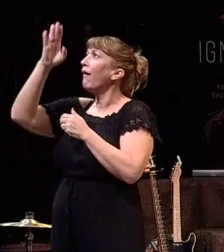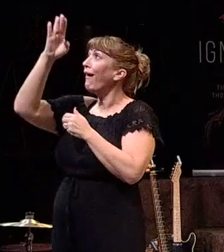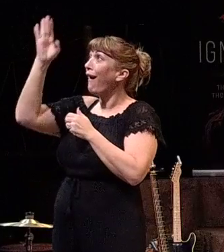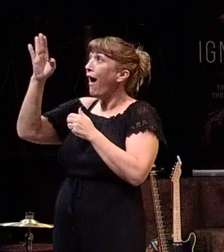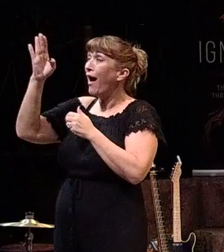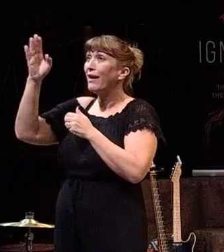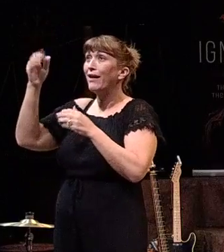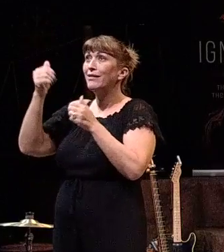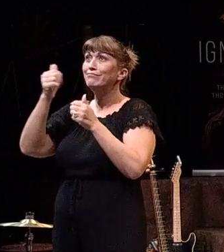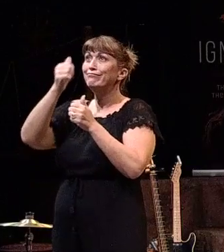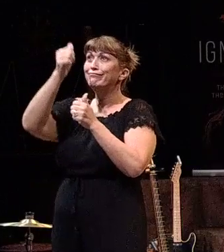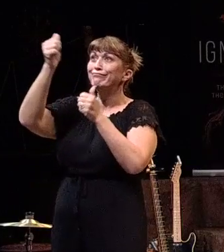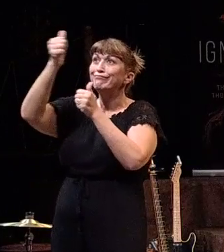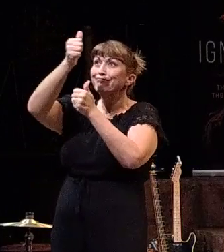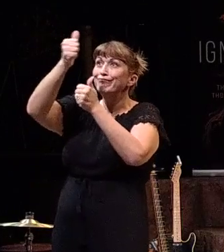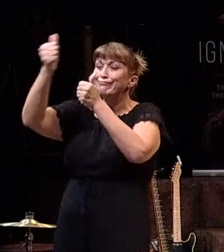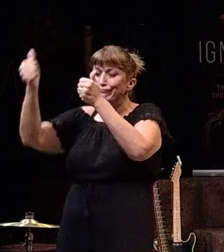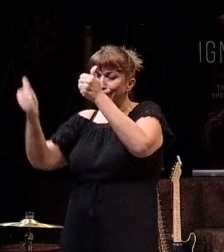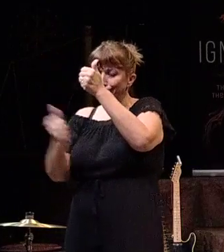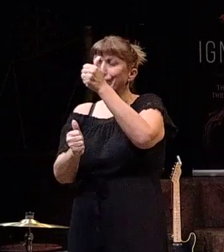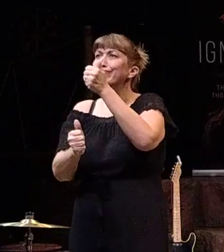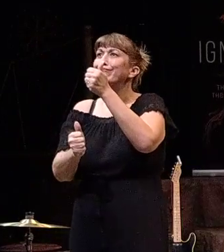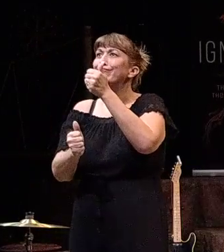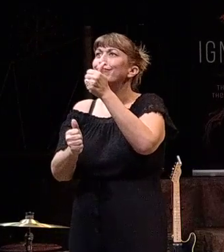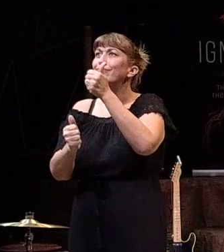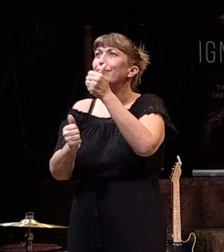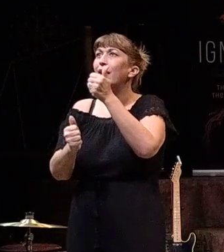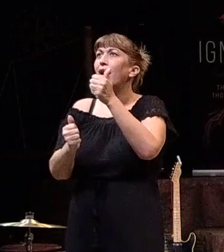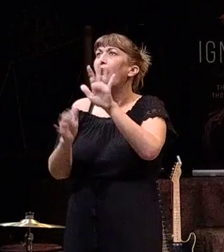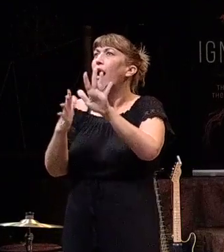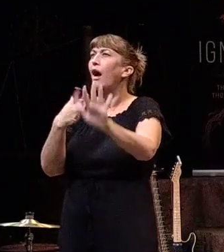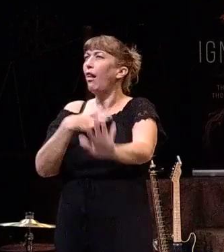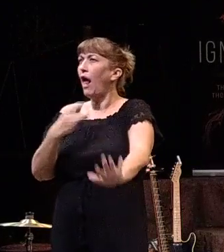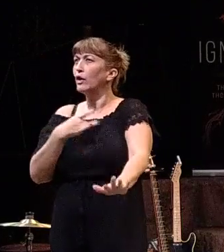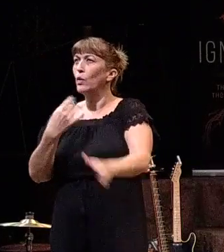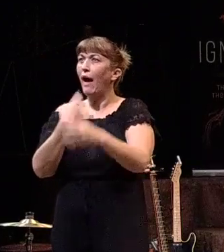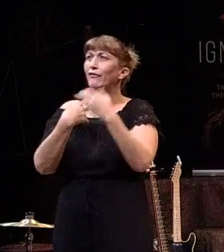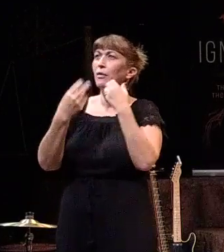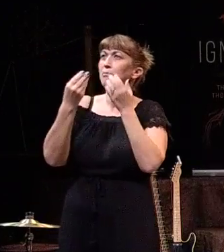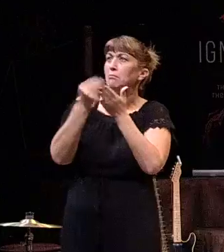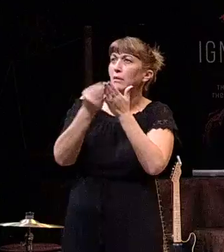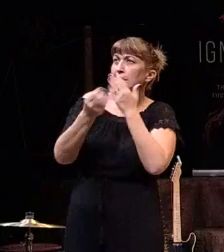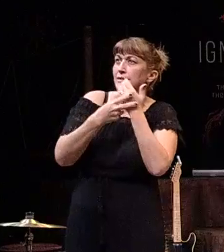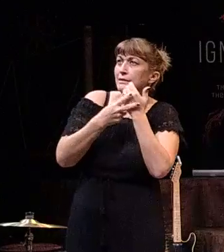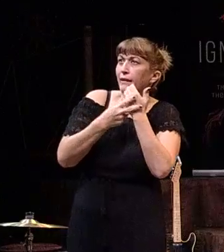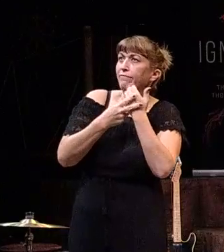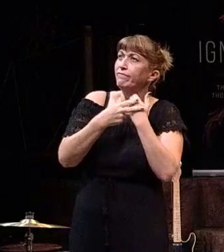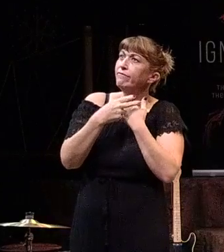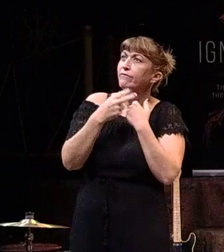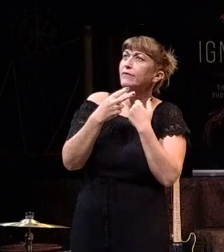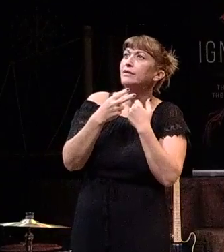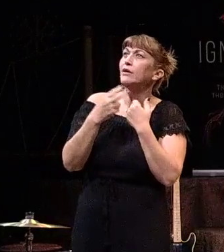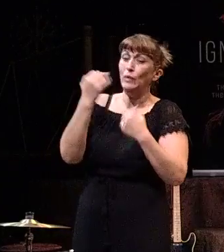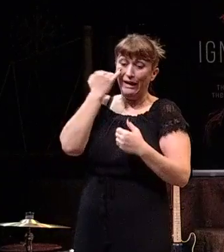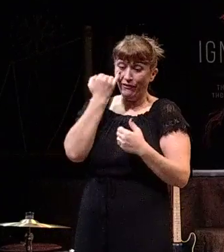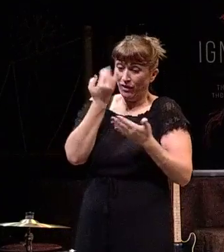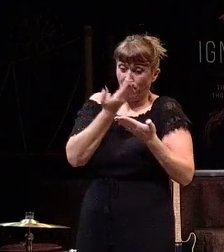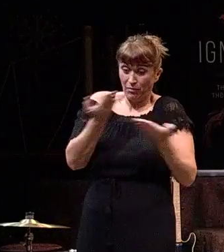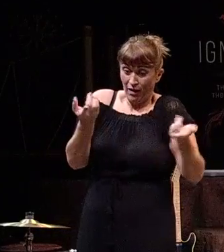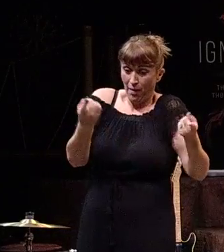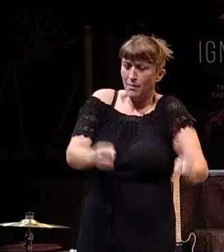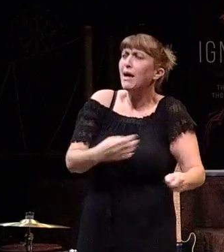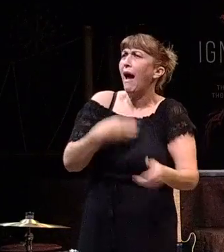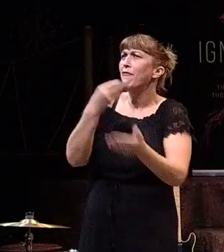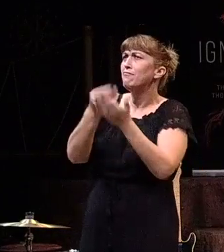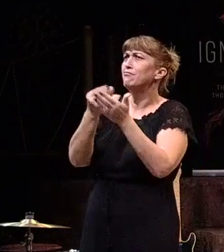safety. I like to have savings in my bank account because I know that if anything happens, I have the money to